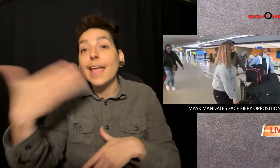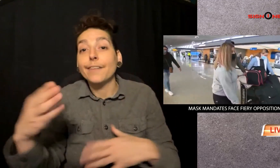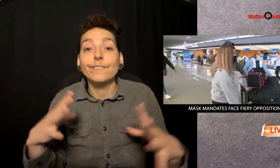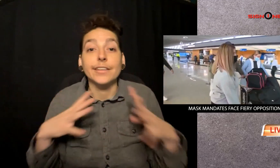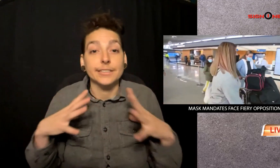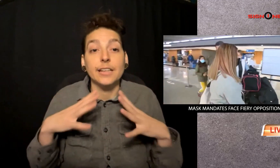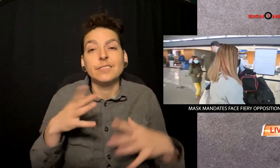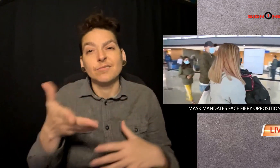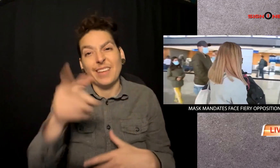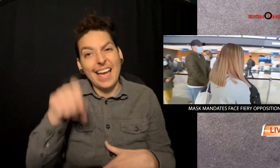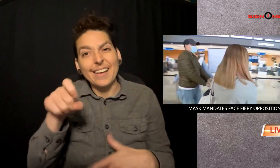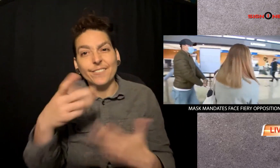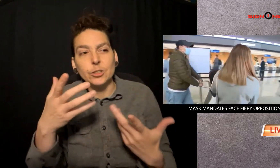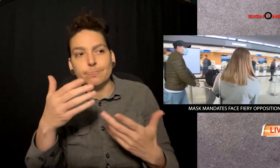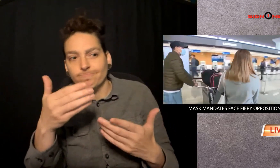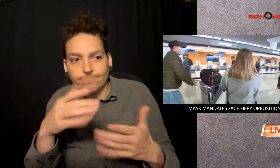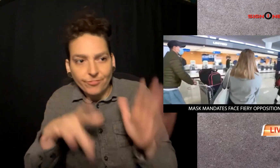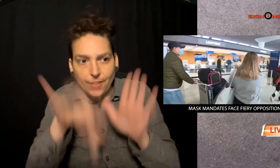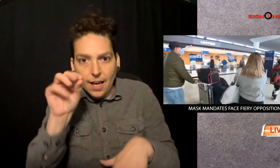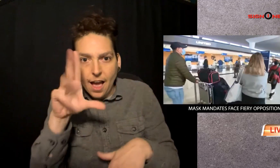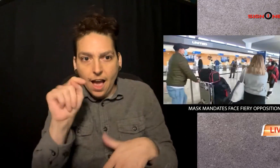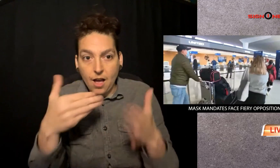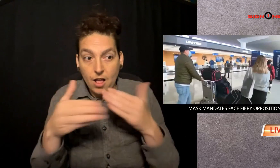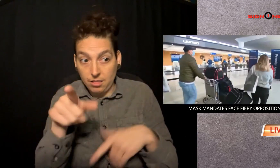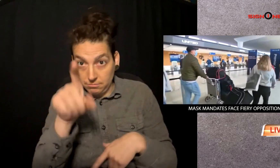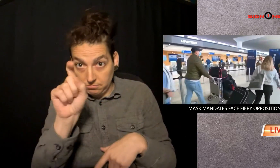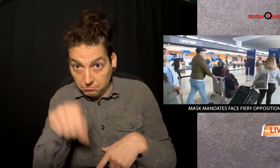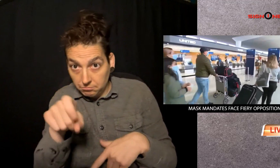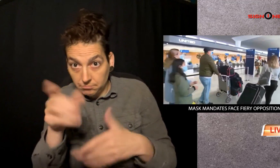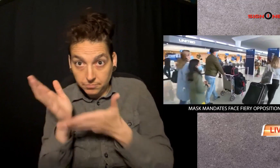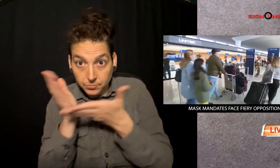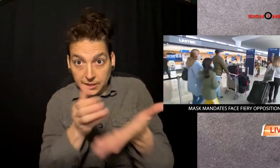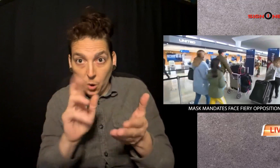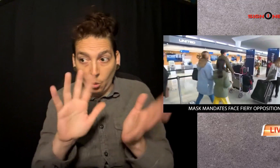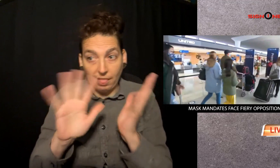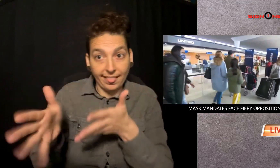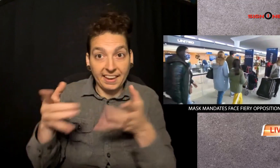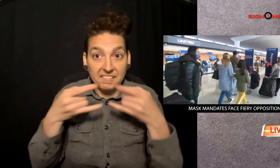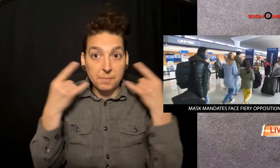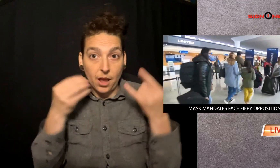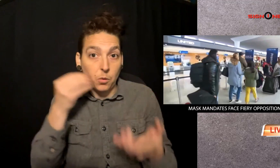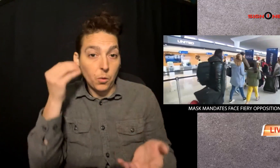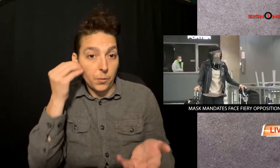Before your morning commute or next vacation, you'll need to find out whether you can leave your mask at home.